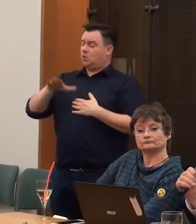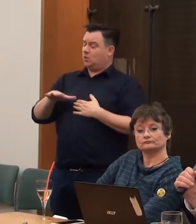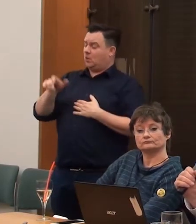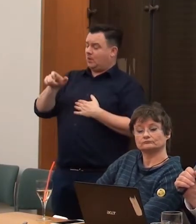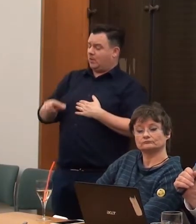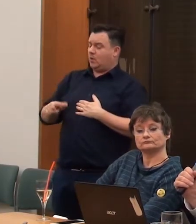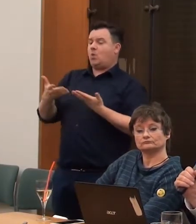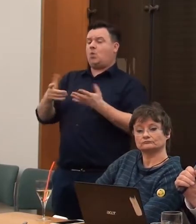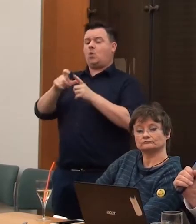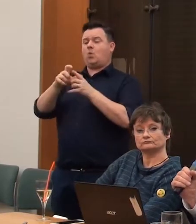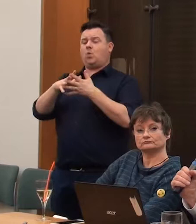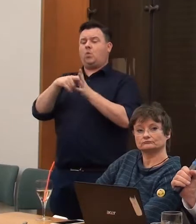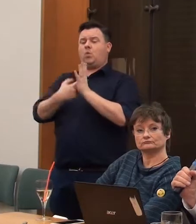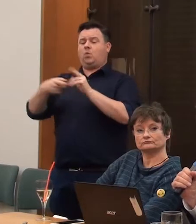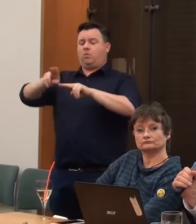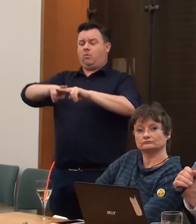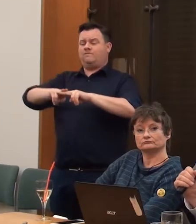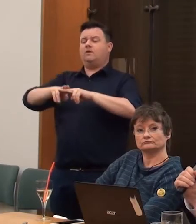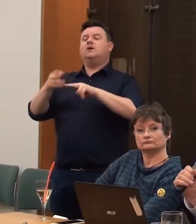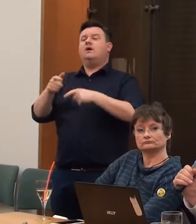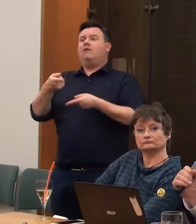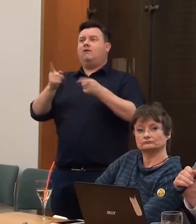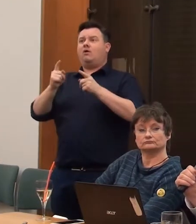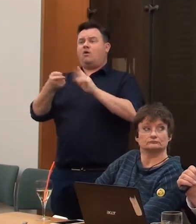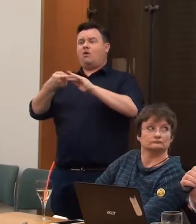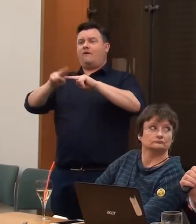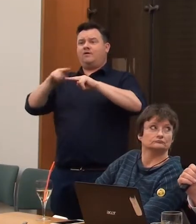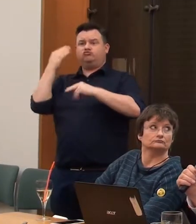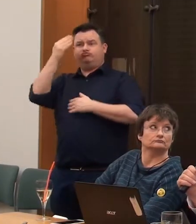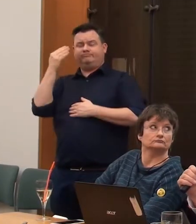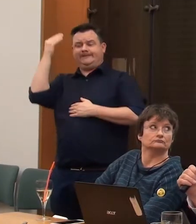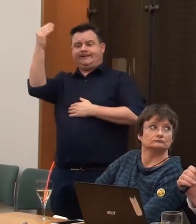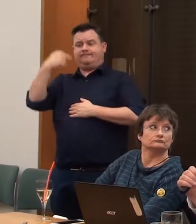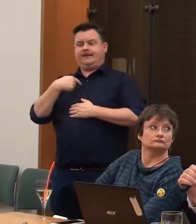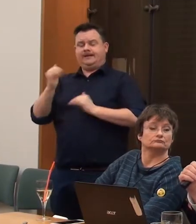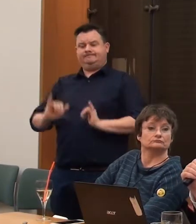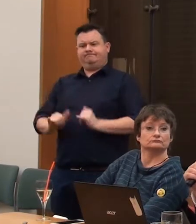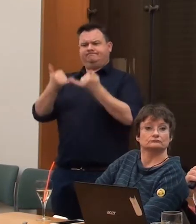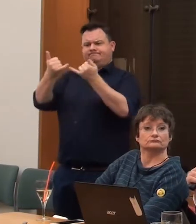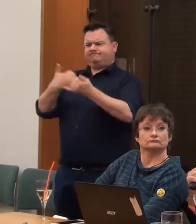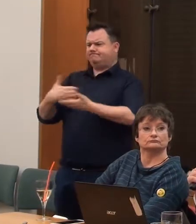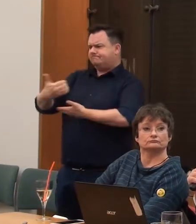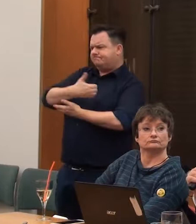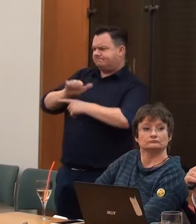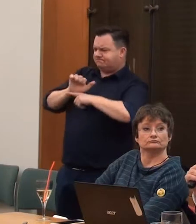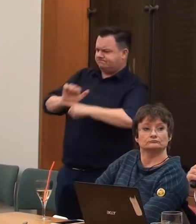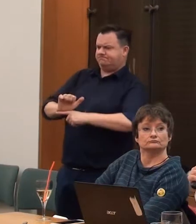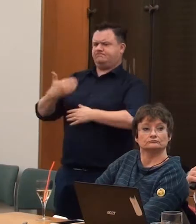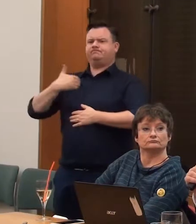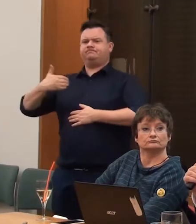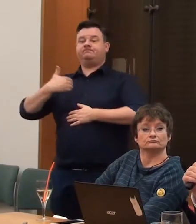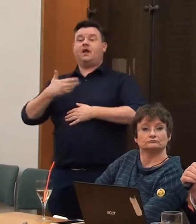a dwarf as they used to be called, a god of dreams dancing, and celebrated as a protector of women. In many birthing chambers,